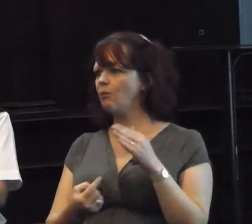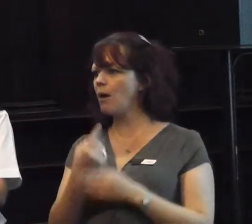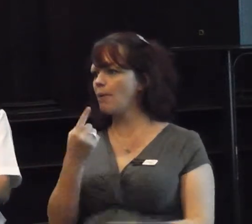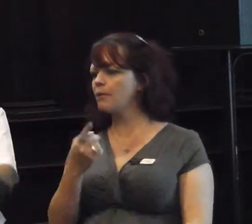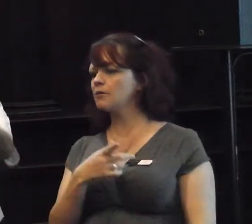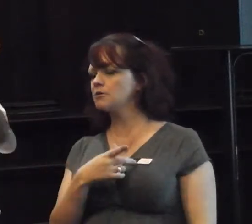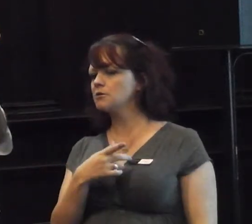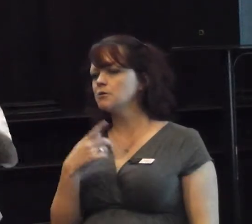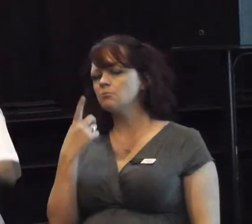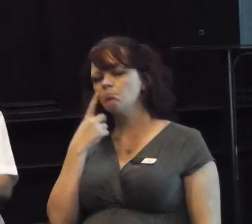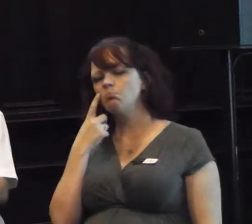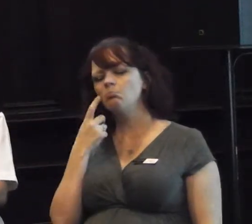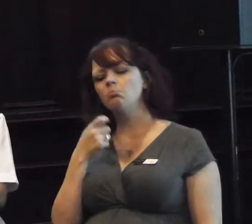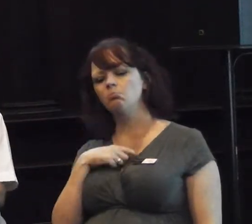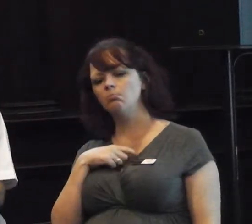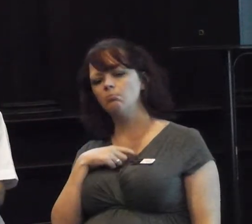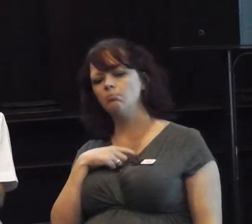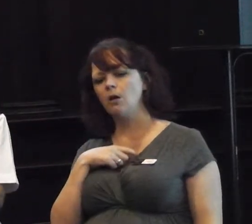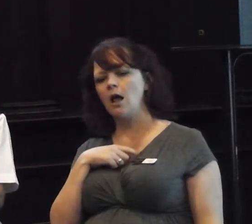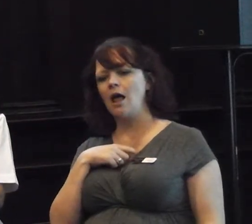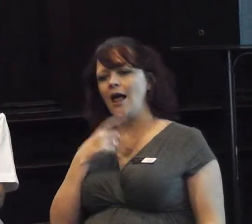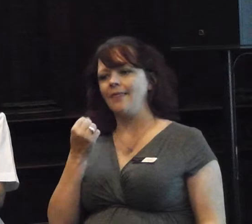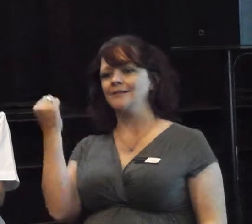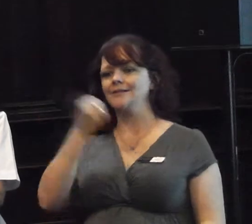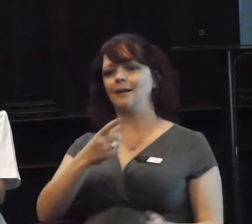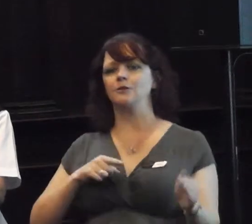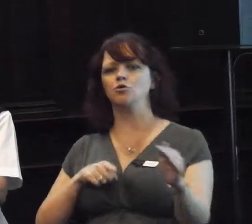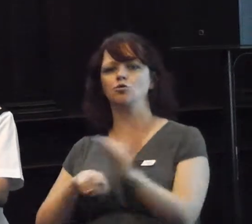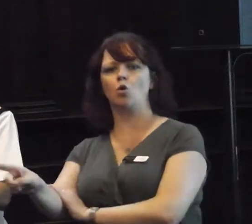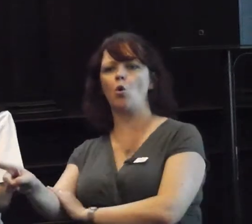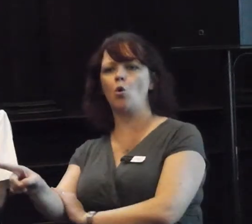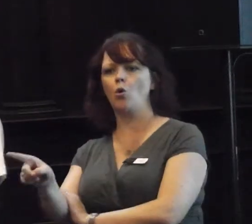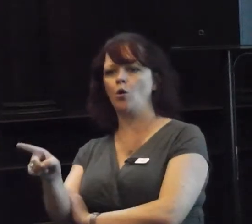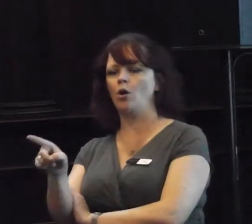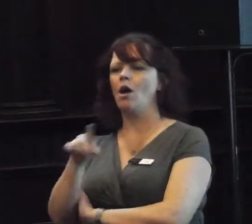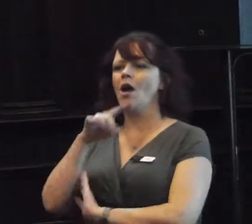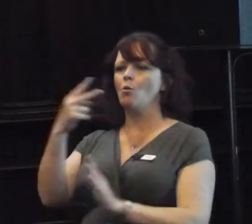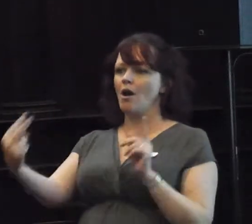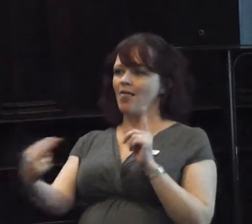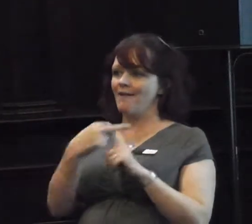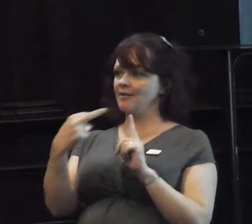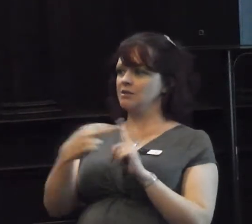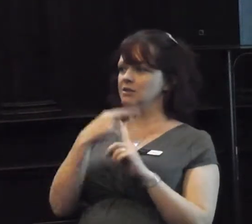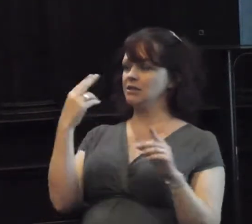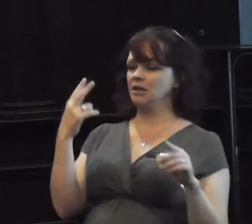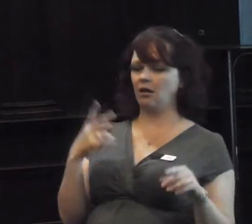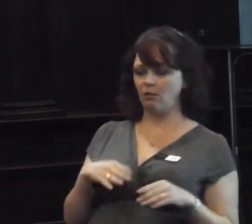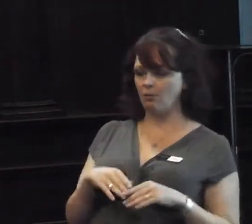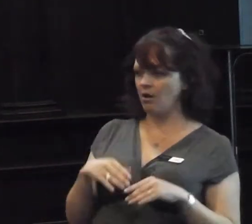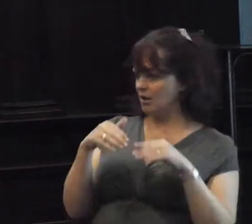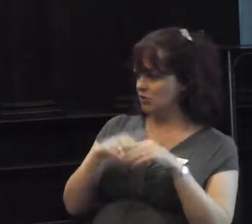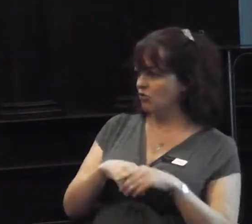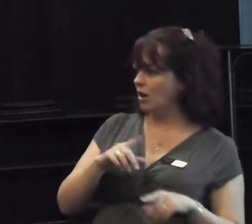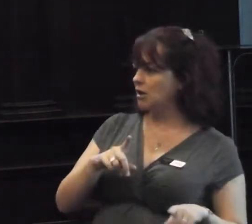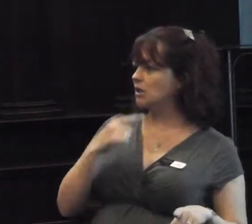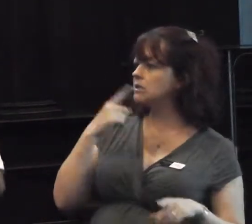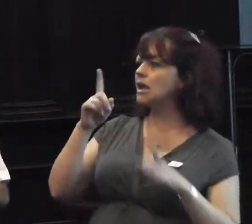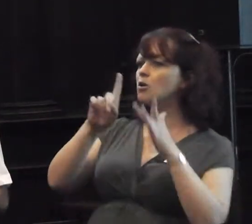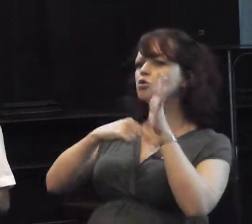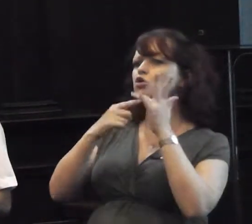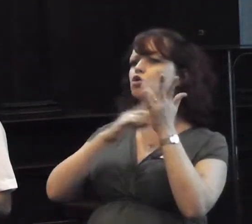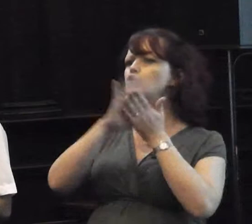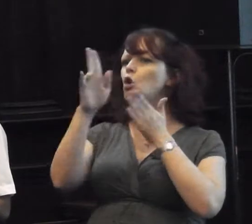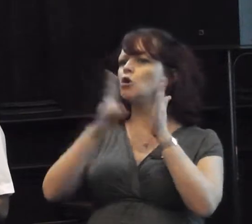And the suspect was made off. And one of the victims' friends, part of the gang, said, it was John